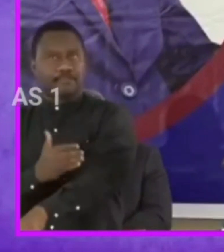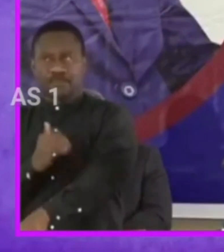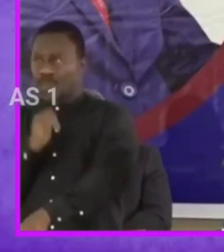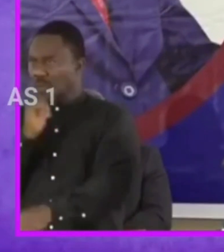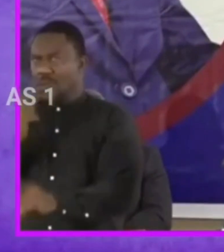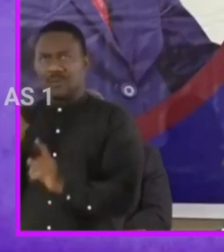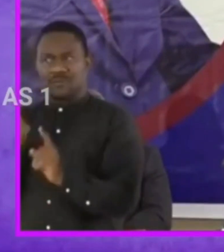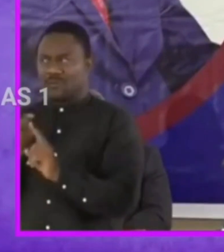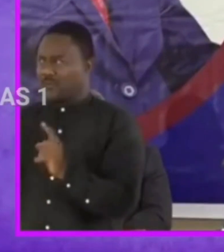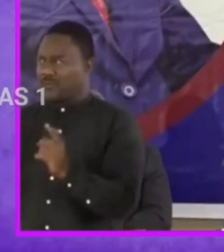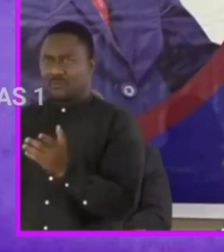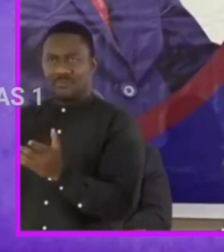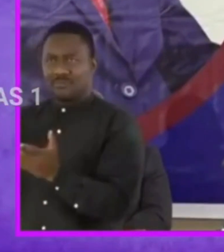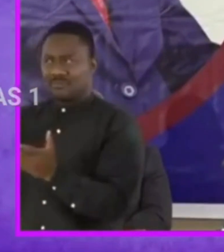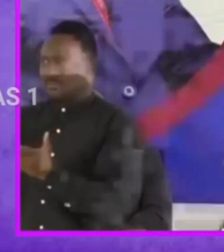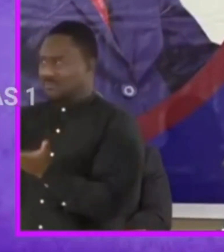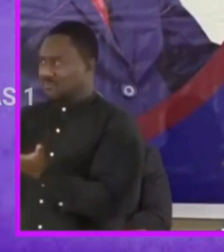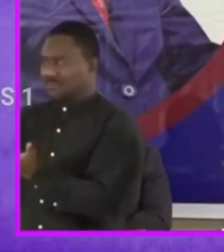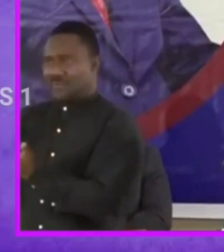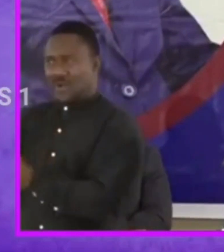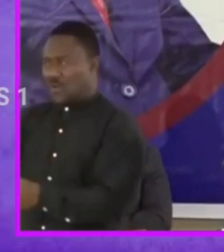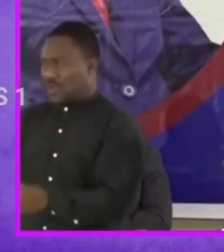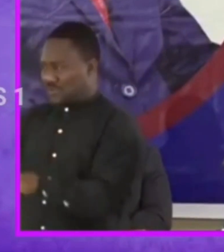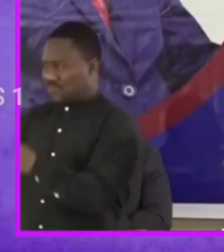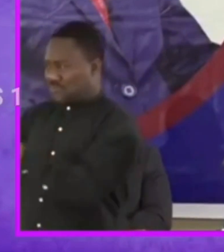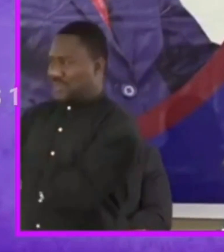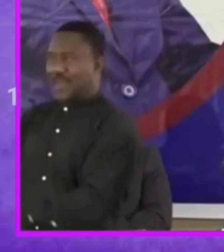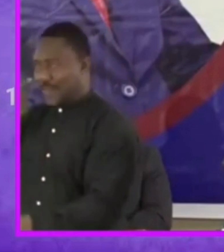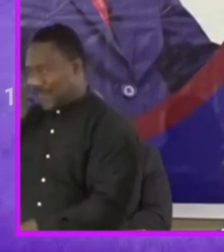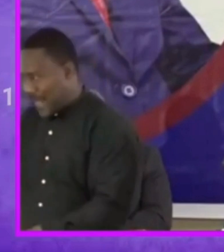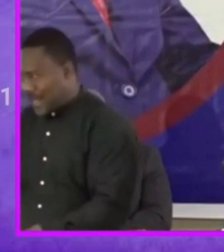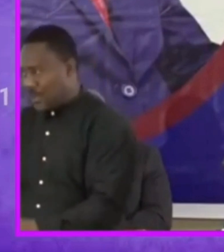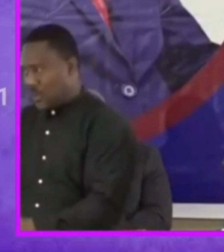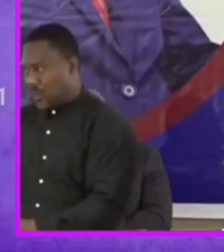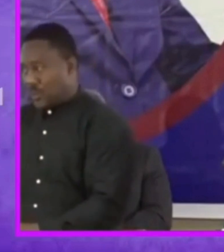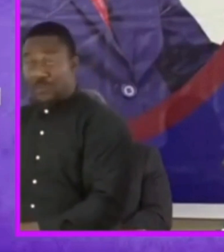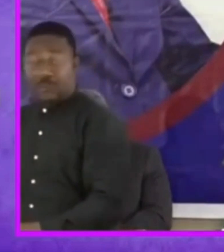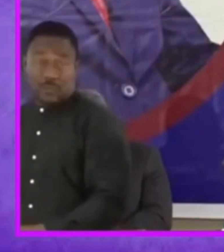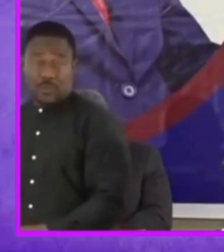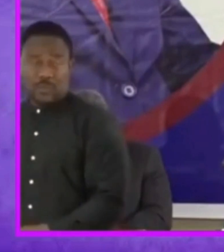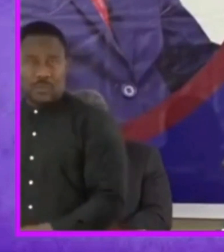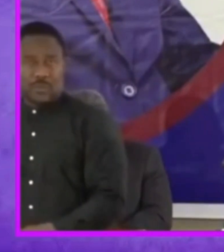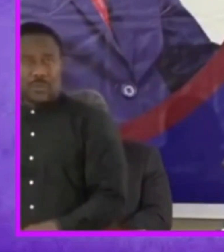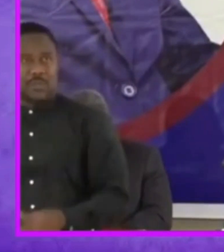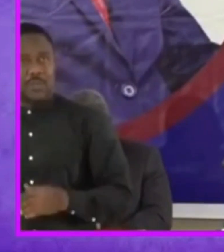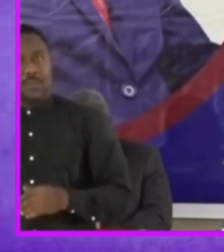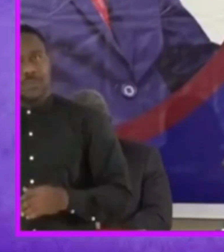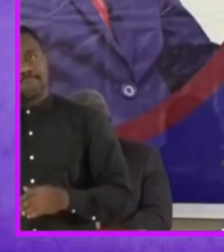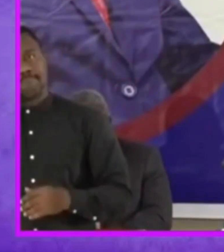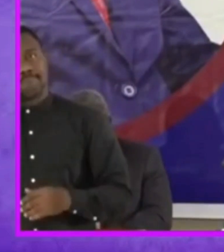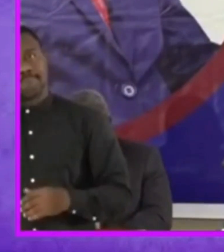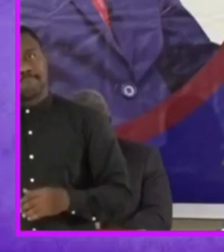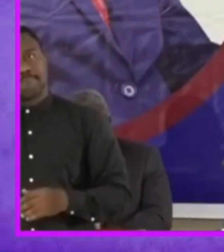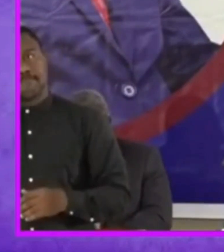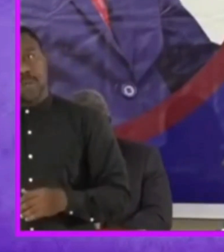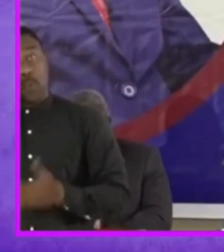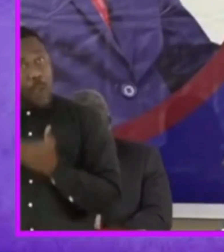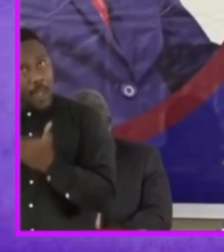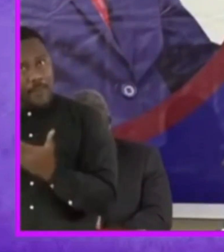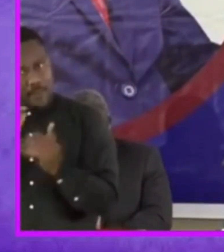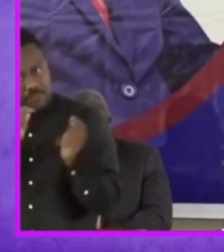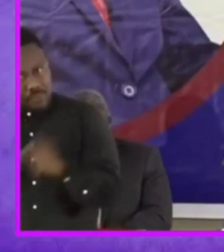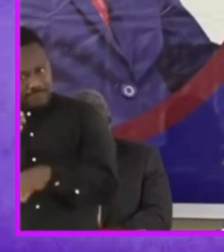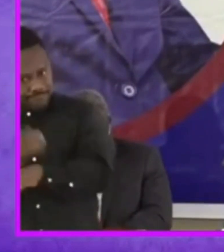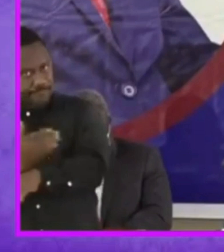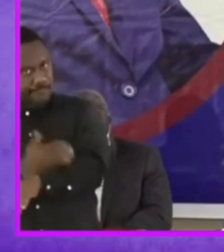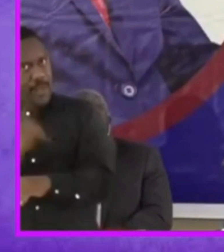from some physical resources what will bring about transformation is the human brain and how we